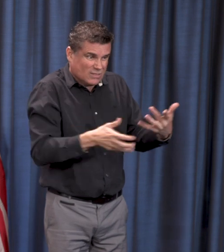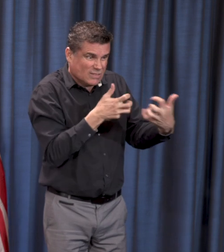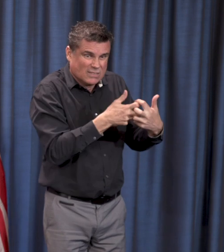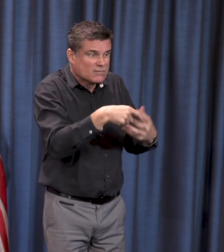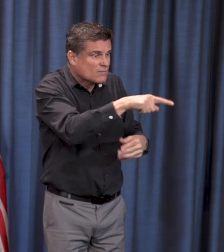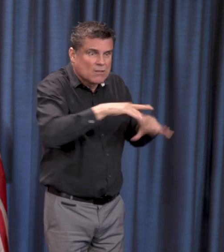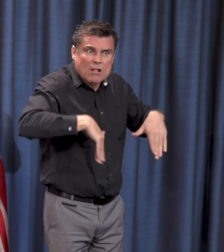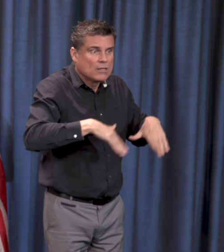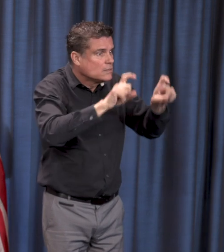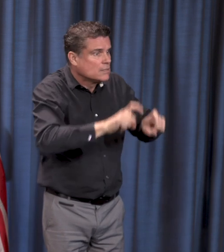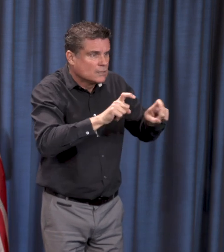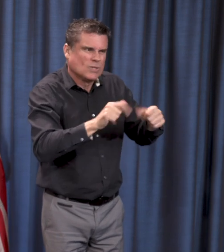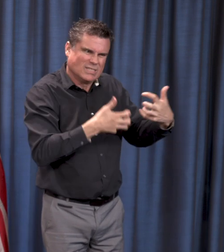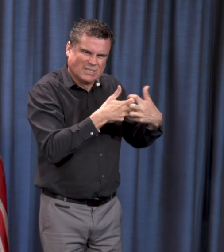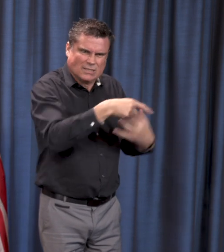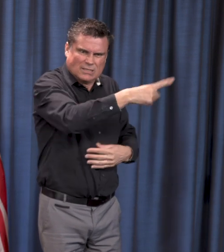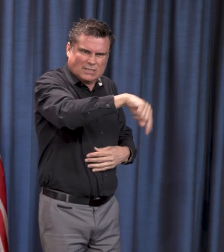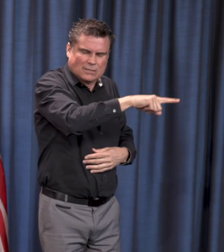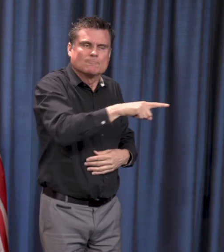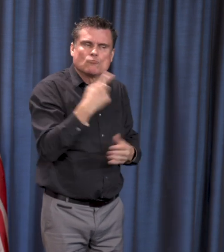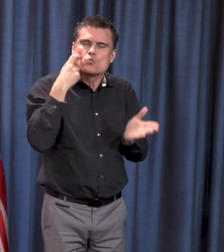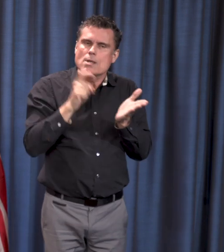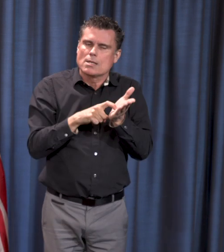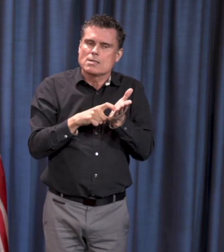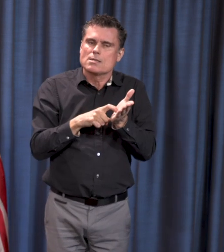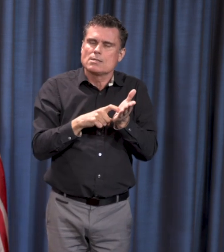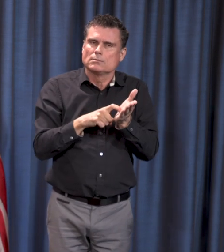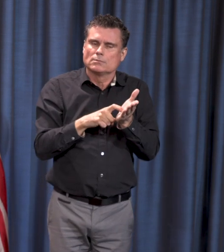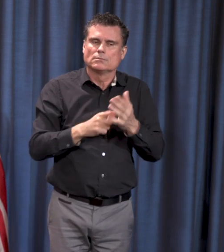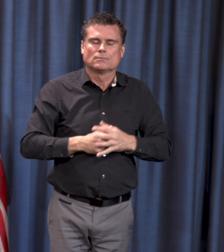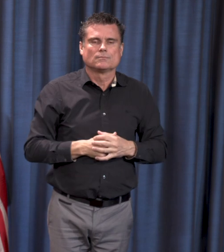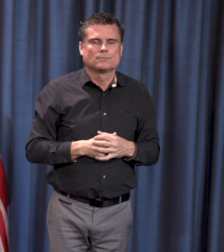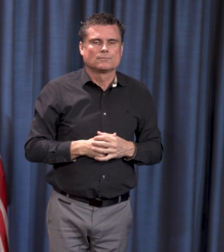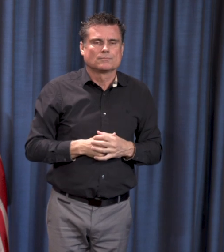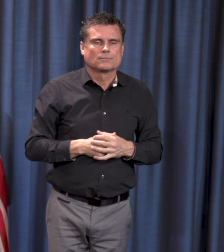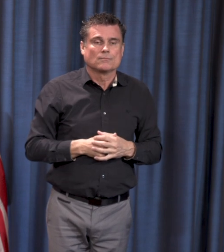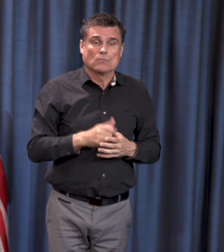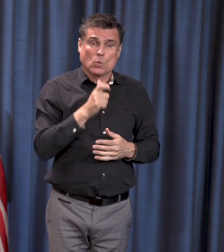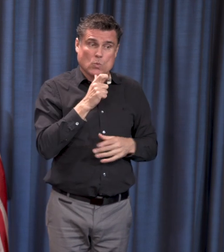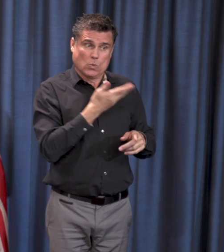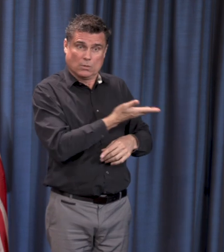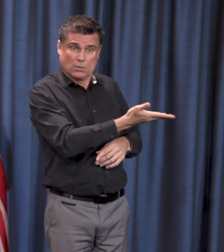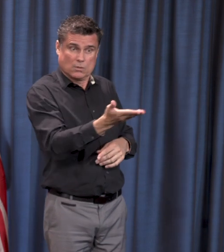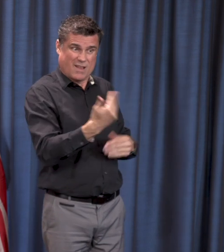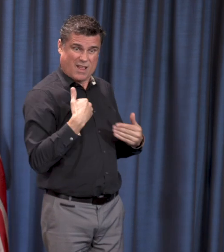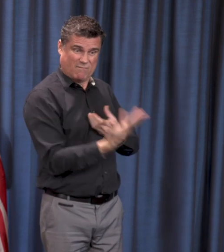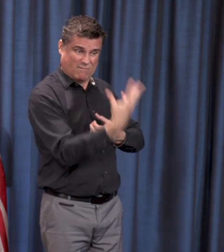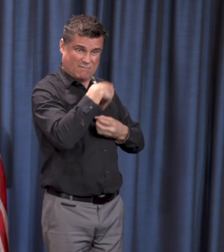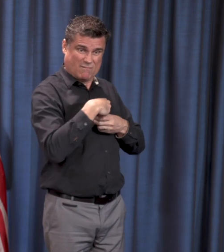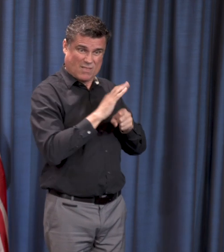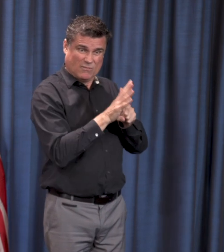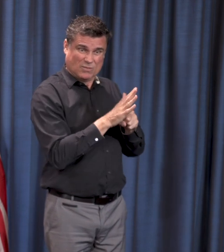And while we do recognize that people who have symptoms and they've had an exposure